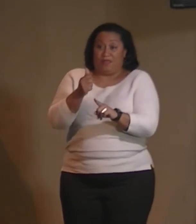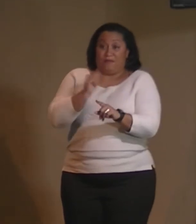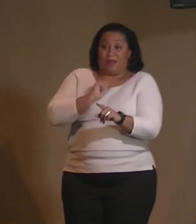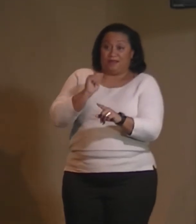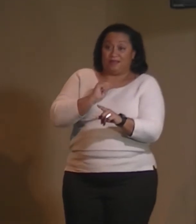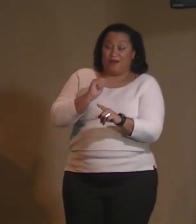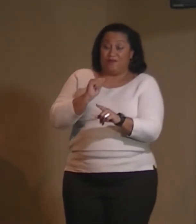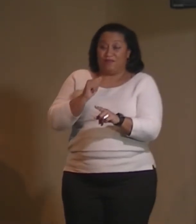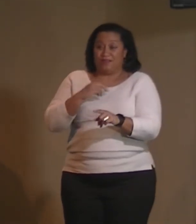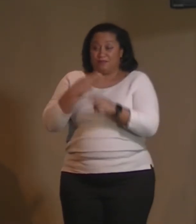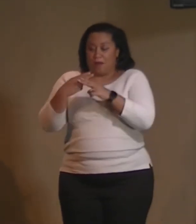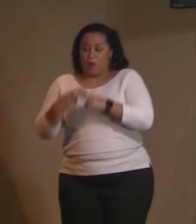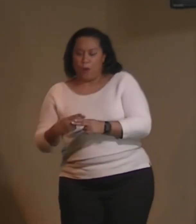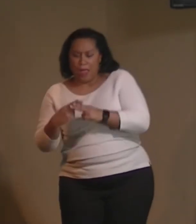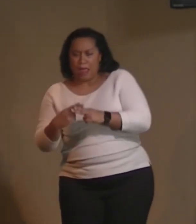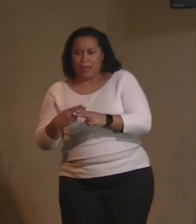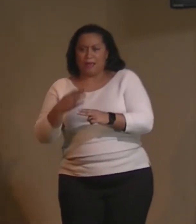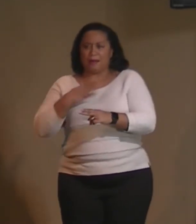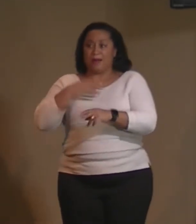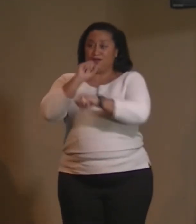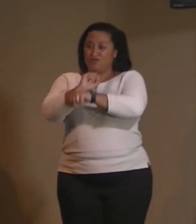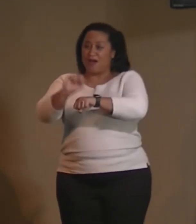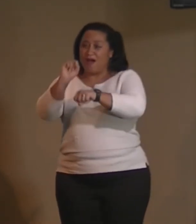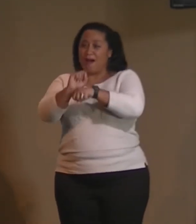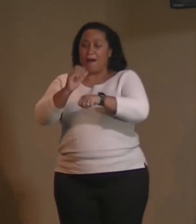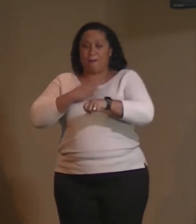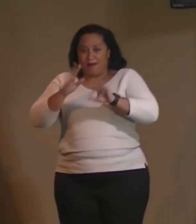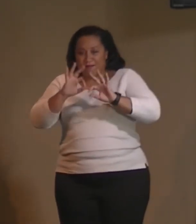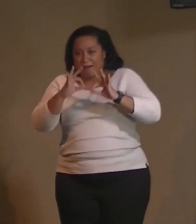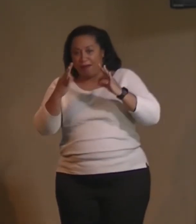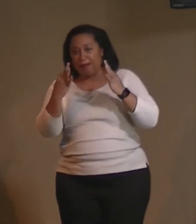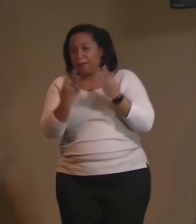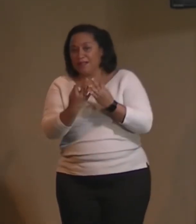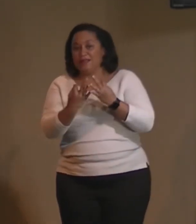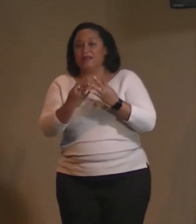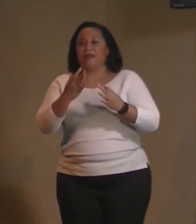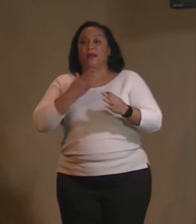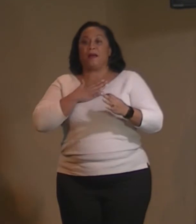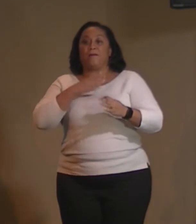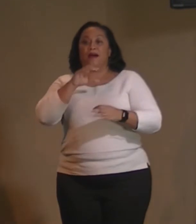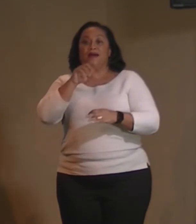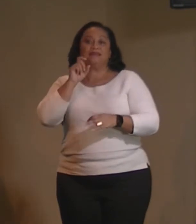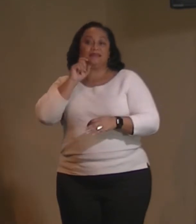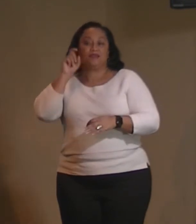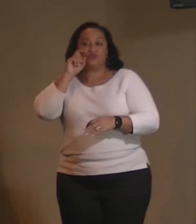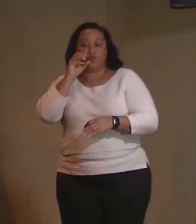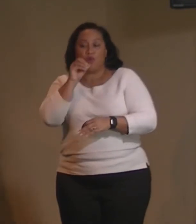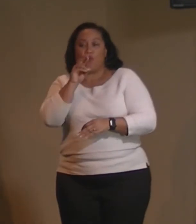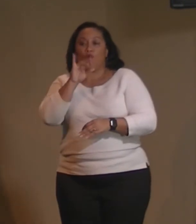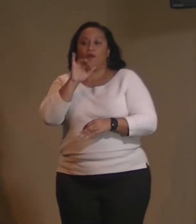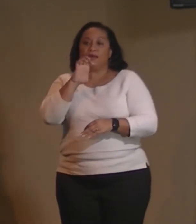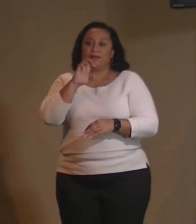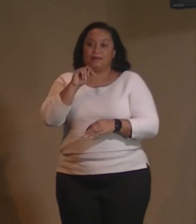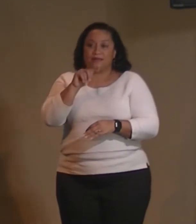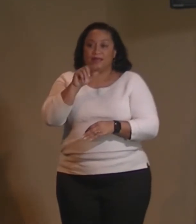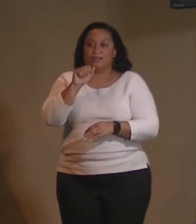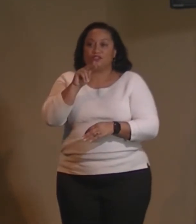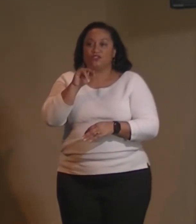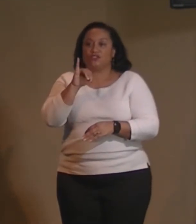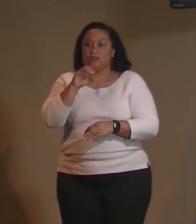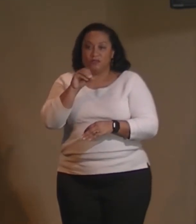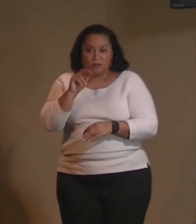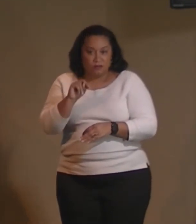am I at war with my job? am I at war with my family? am I at war with my sexual orientation? am I at war with